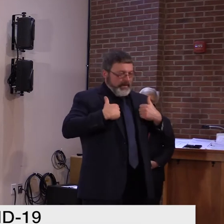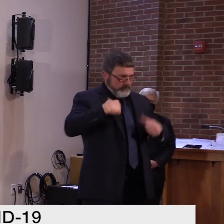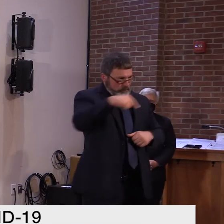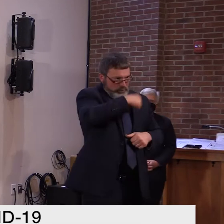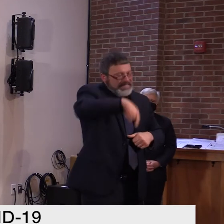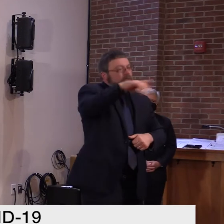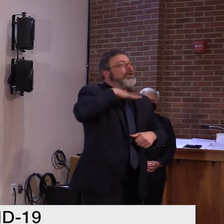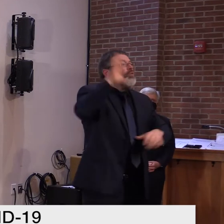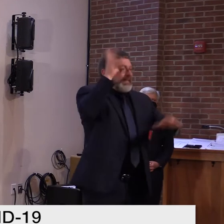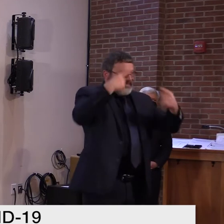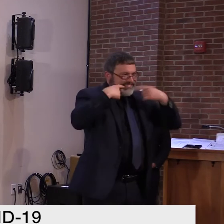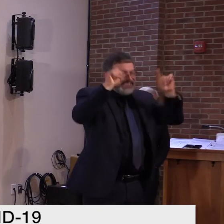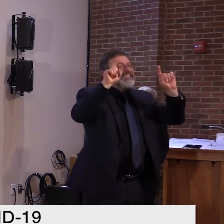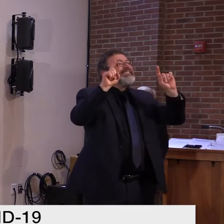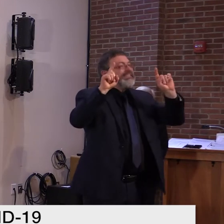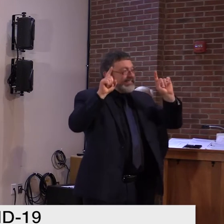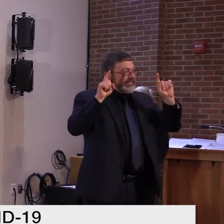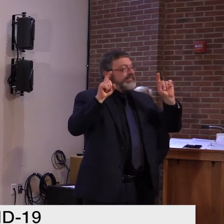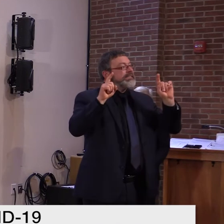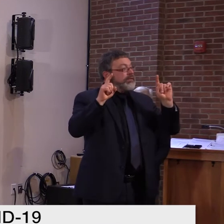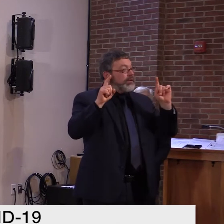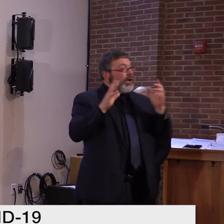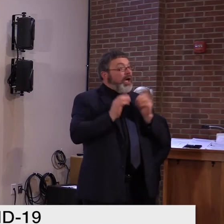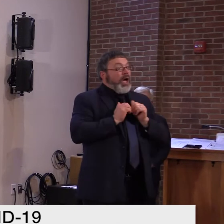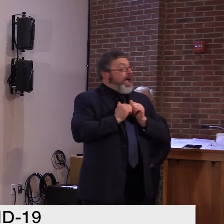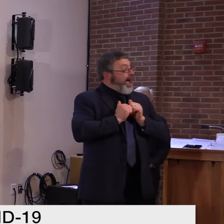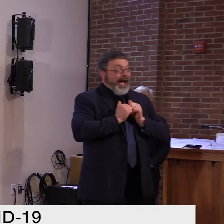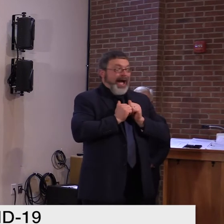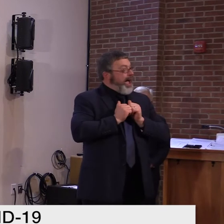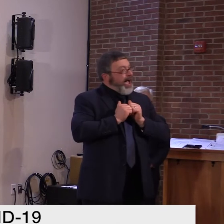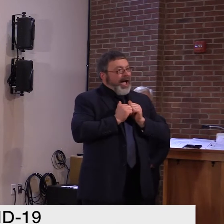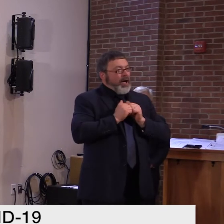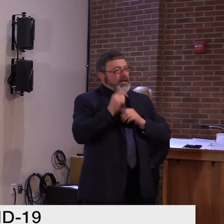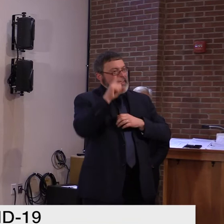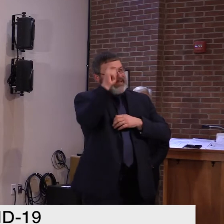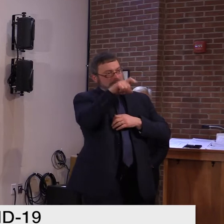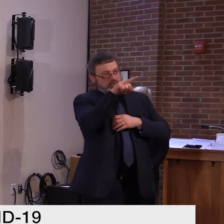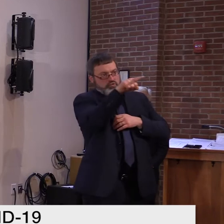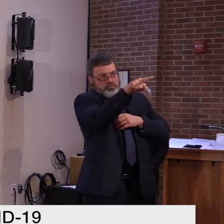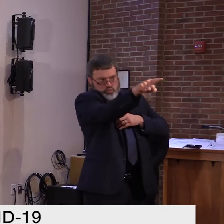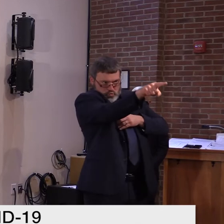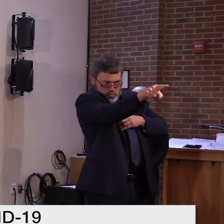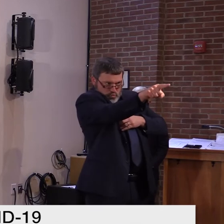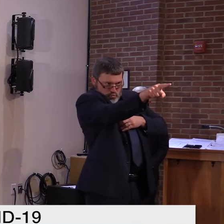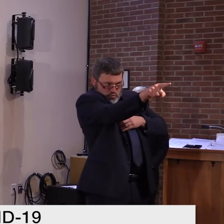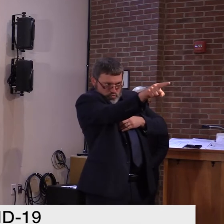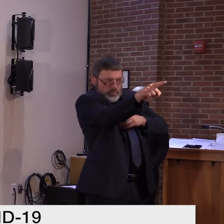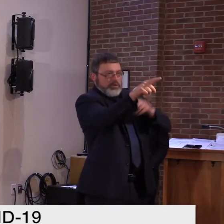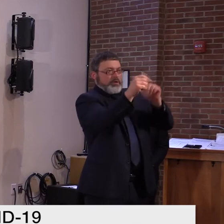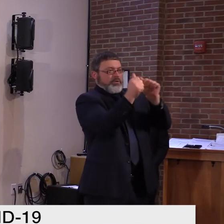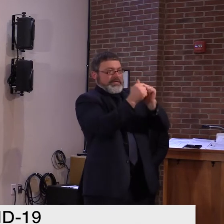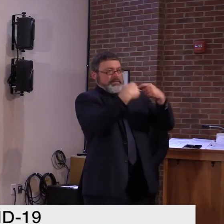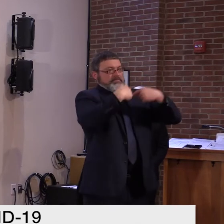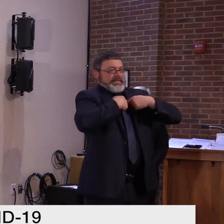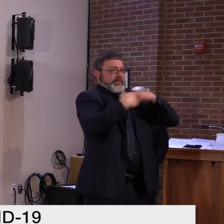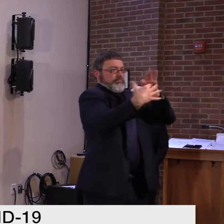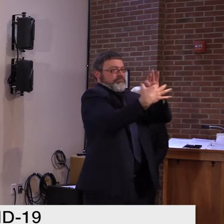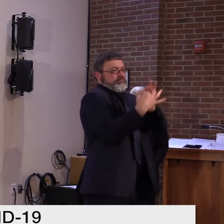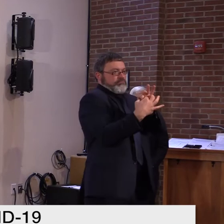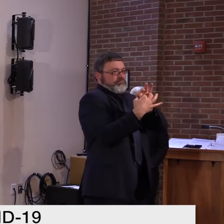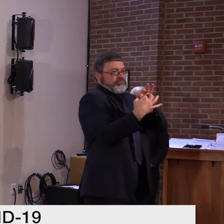all going to have to work together in order to do that. we're doing we're doing just what we did from the beginning. Again, we didn't have a lot of help from the federal government